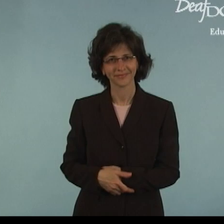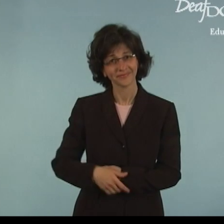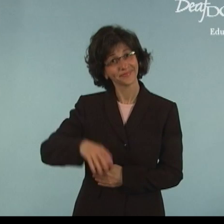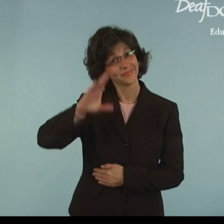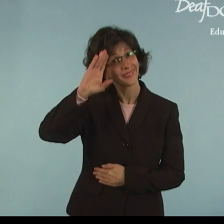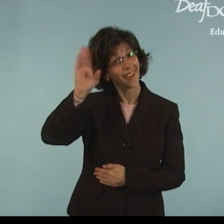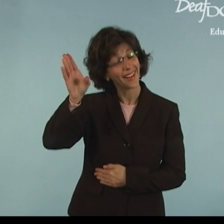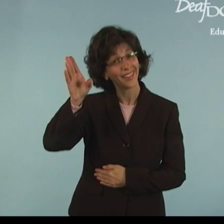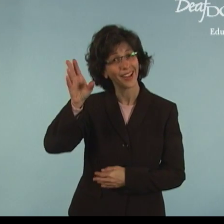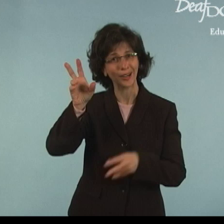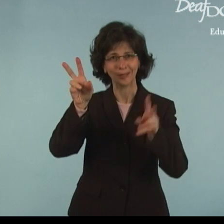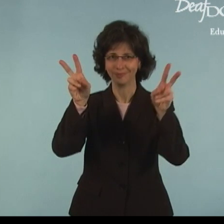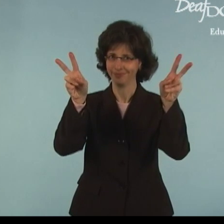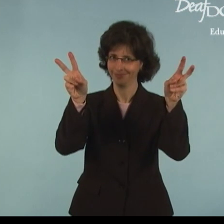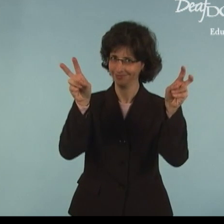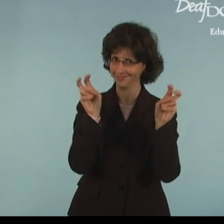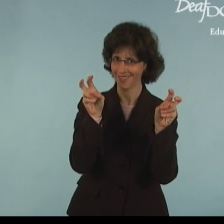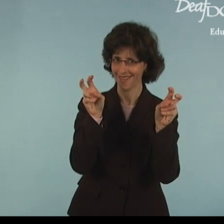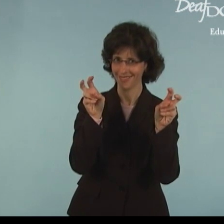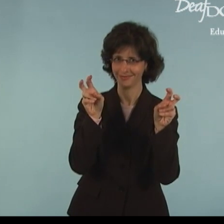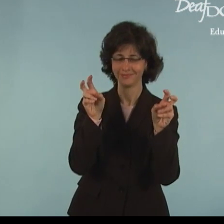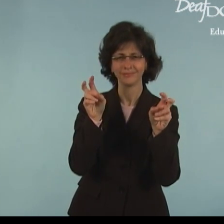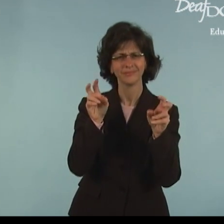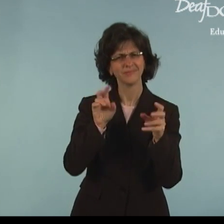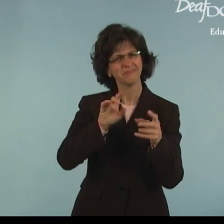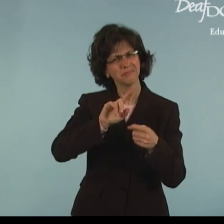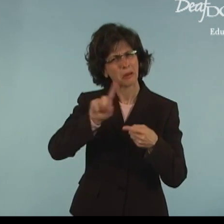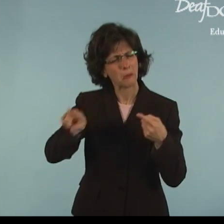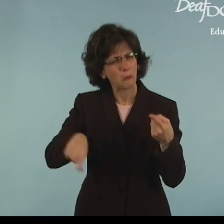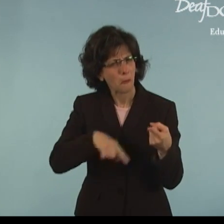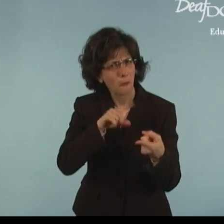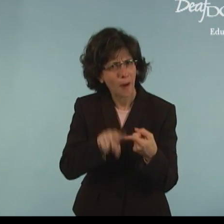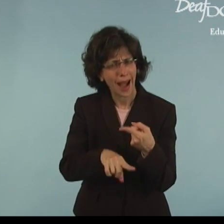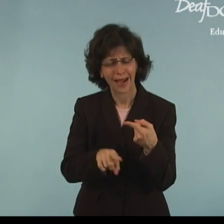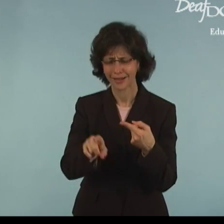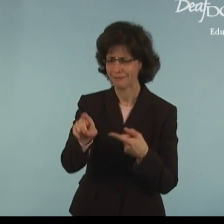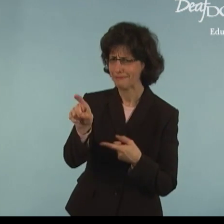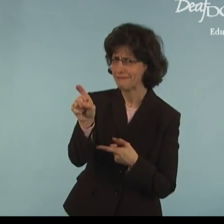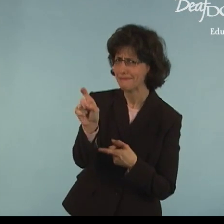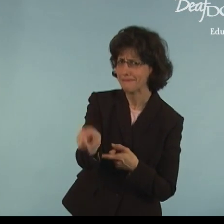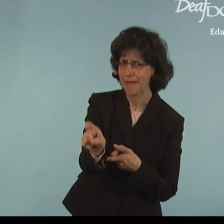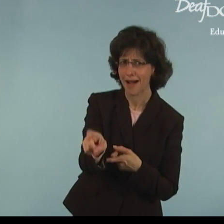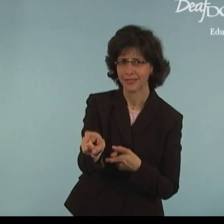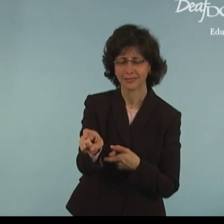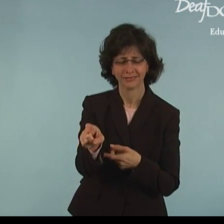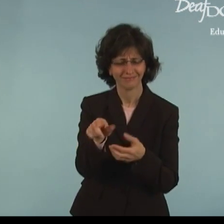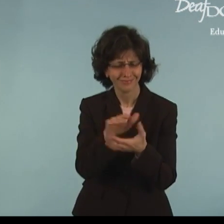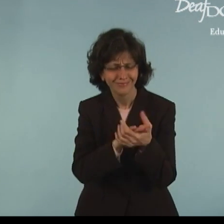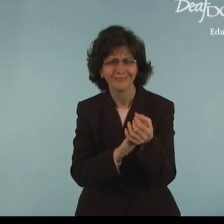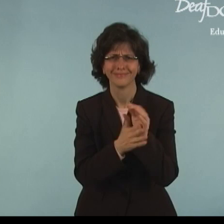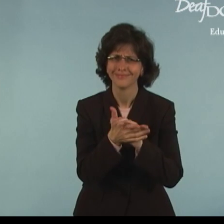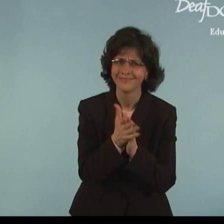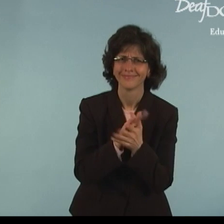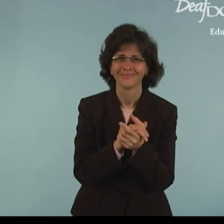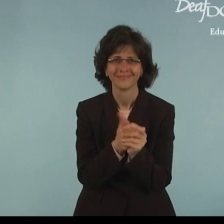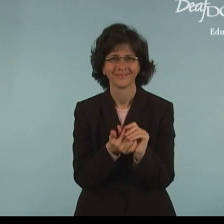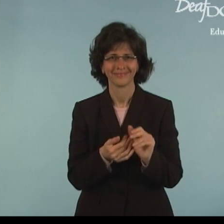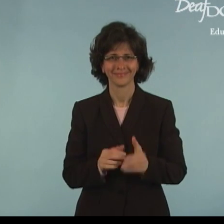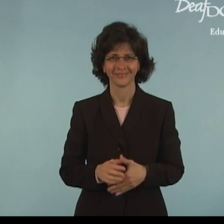Hello. This is titled, When and How Often Should